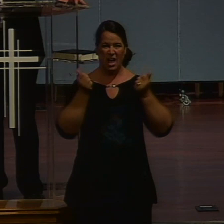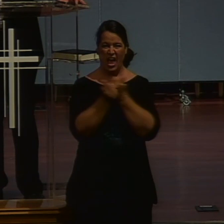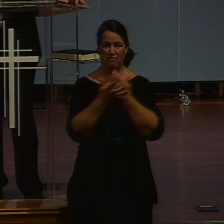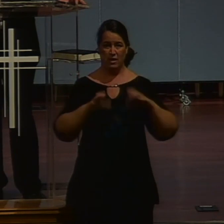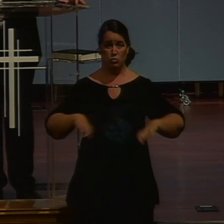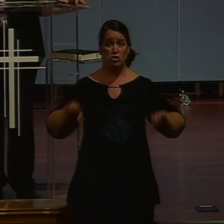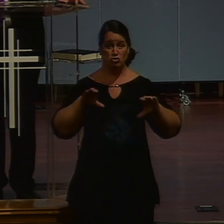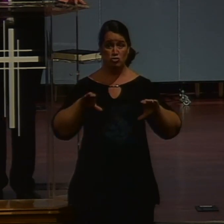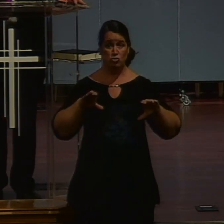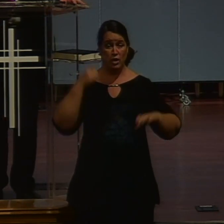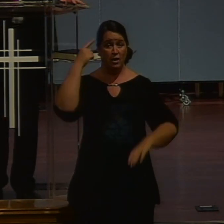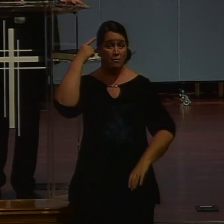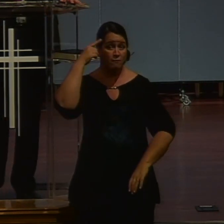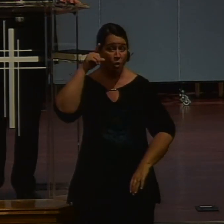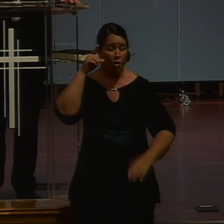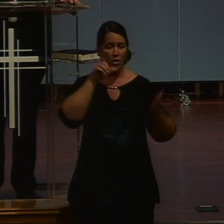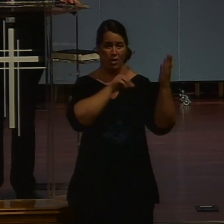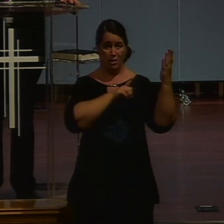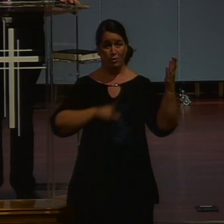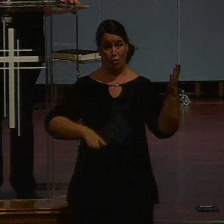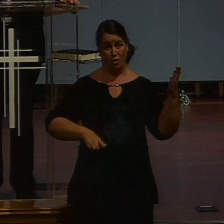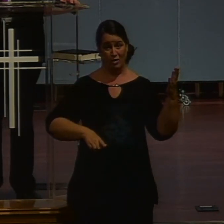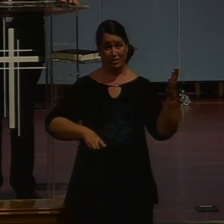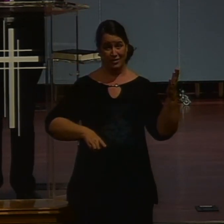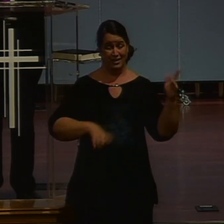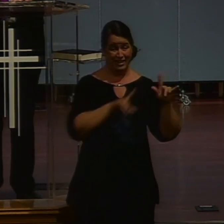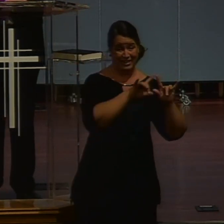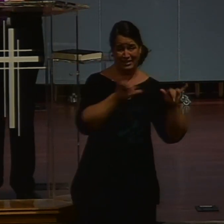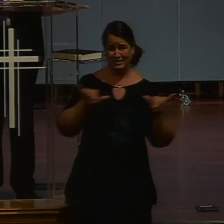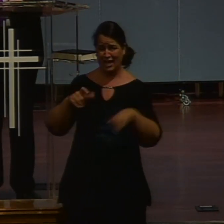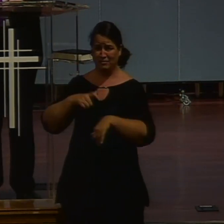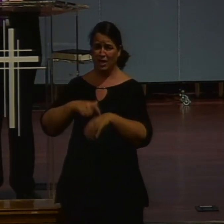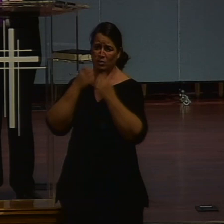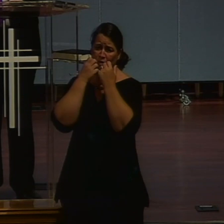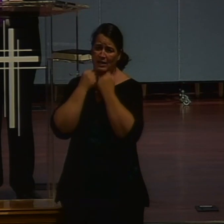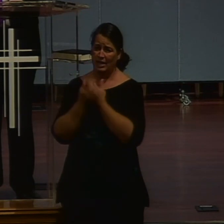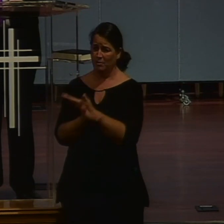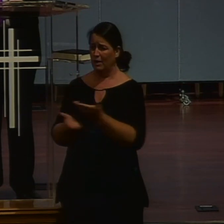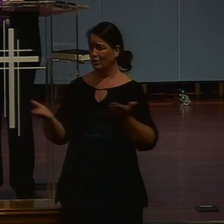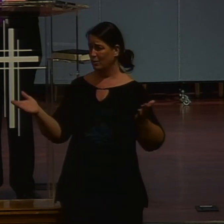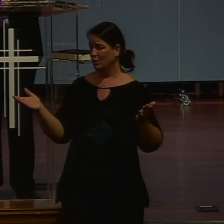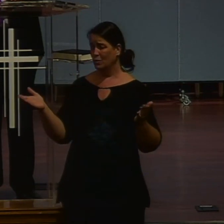At the same time, we do care for you. And we do know that there are misgivings.